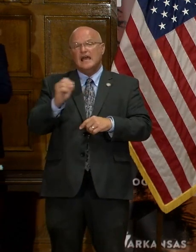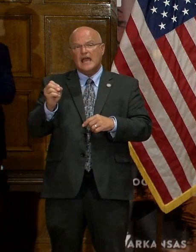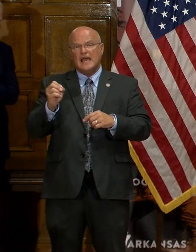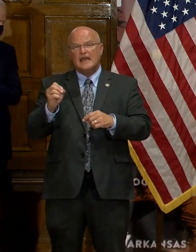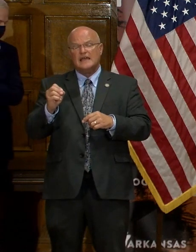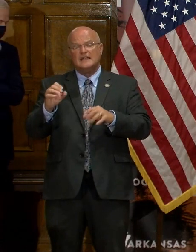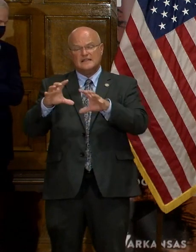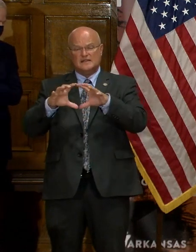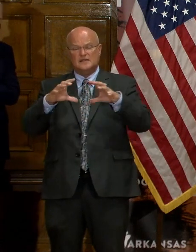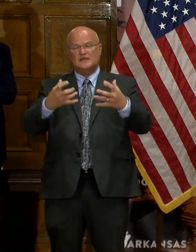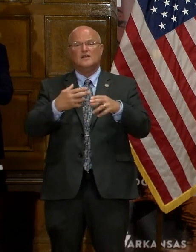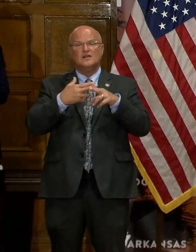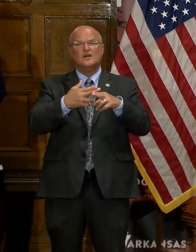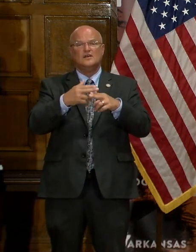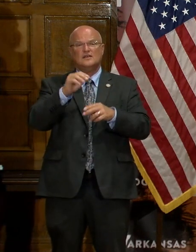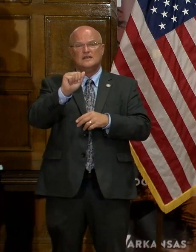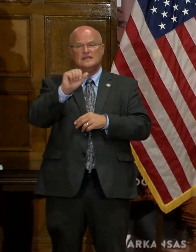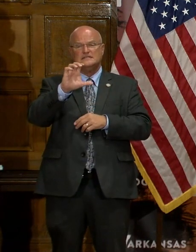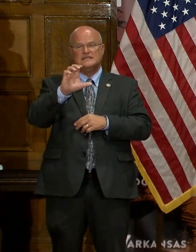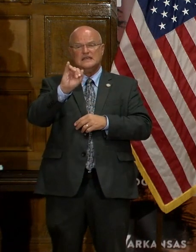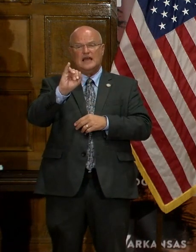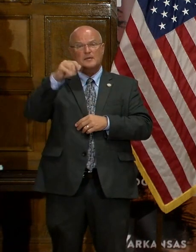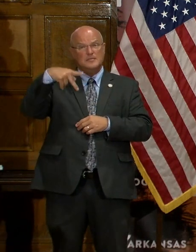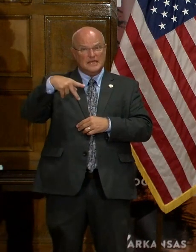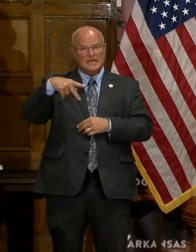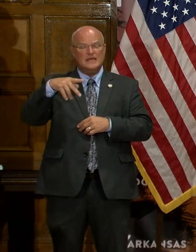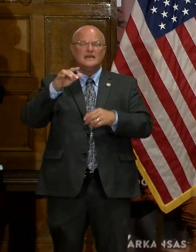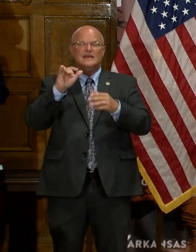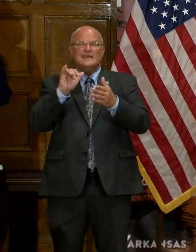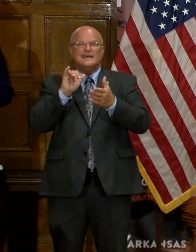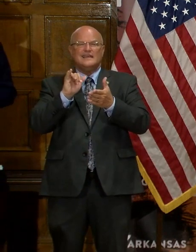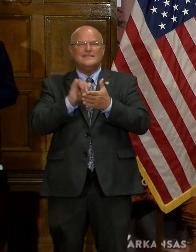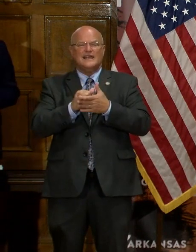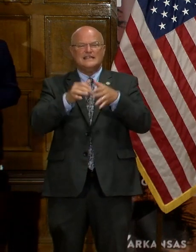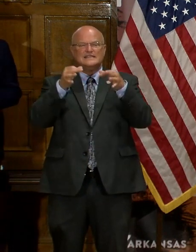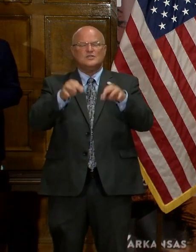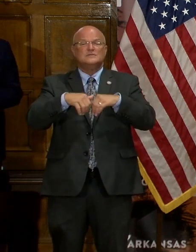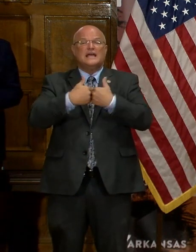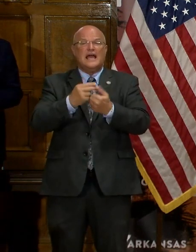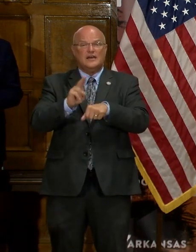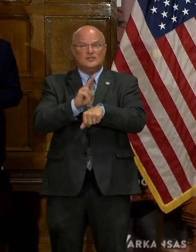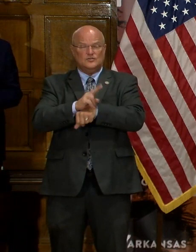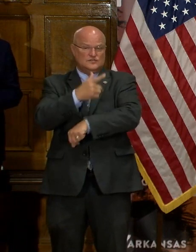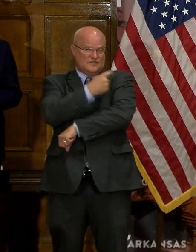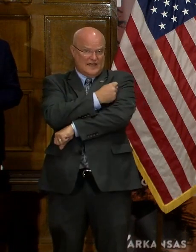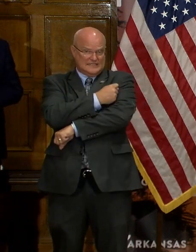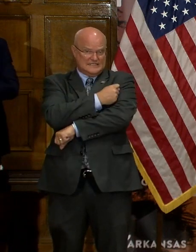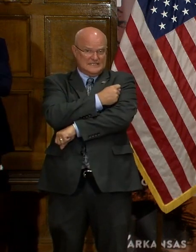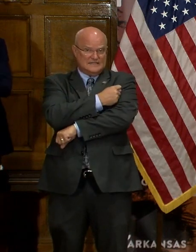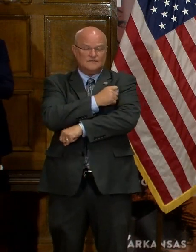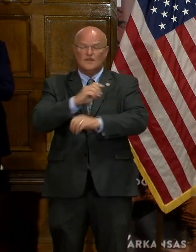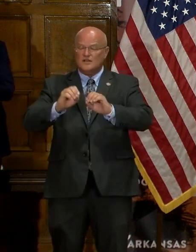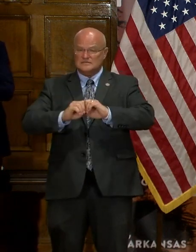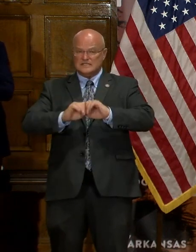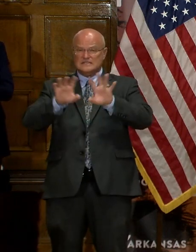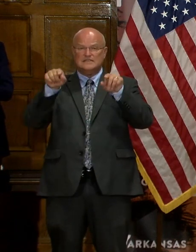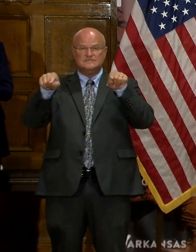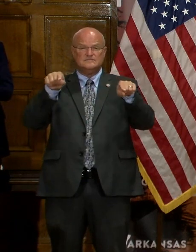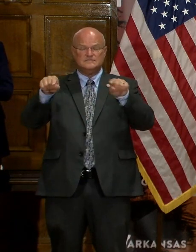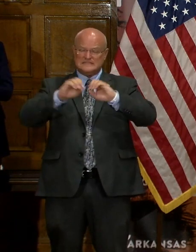the body called the ACIP, which determines how to use the vaccine, are clearly